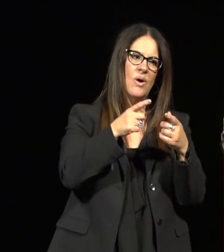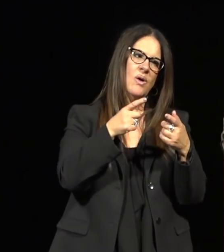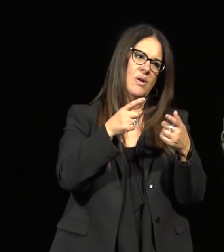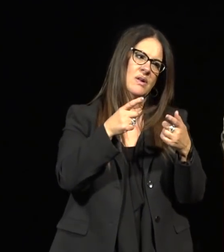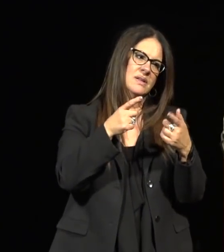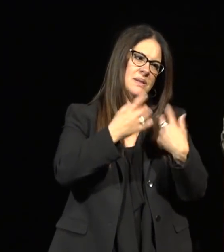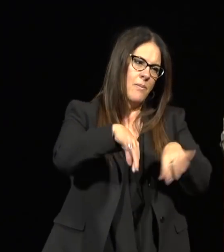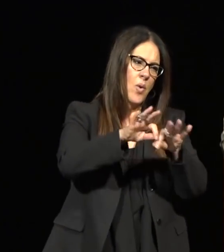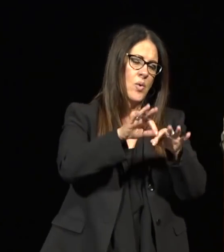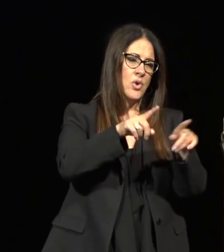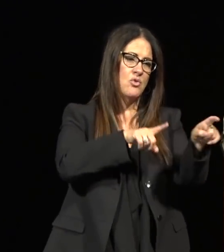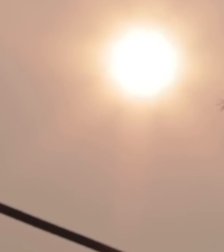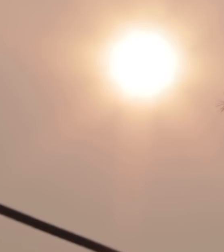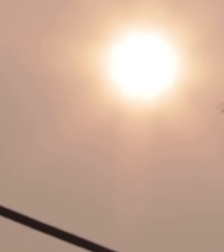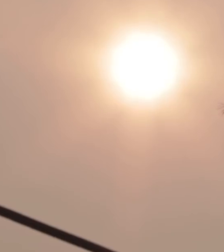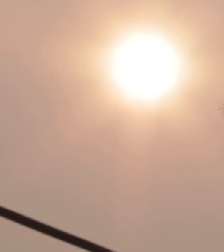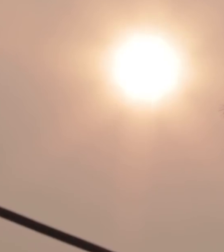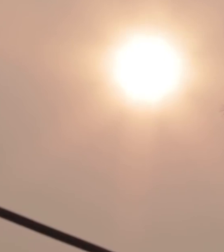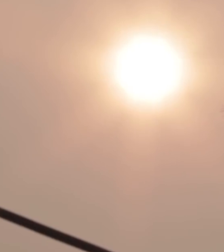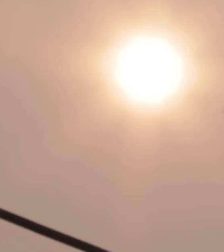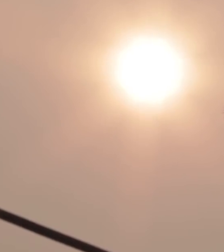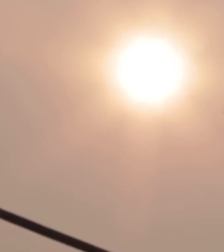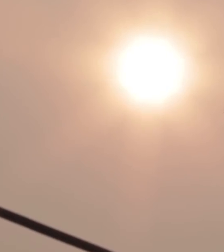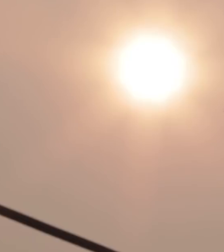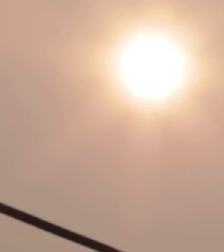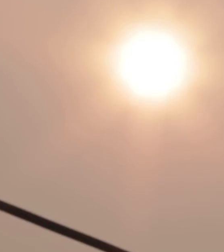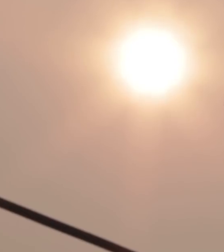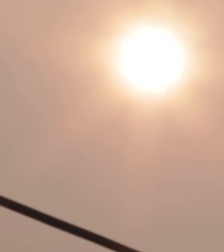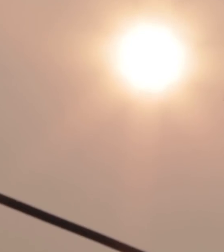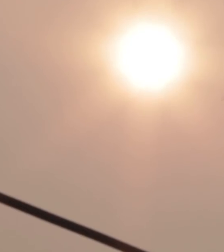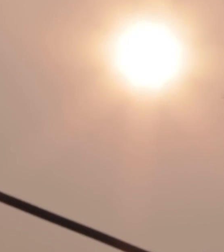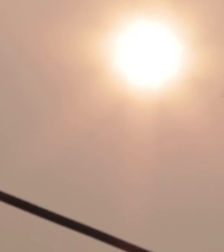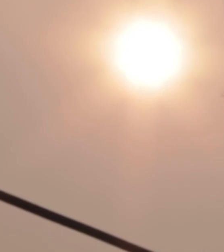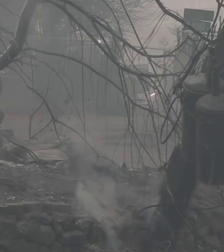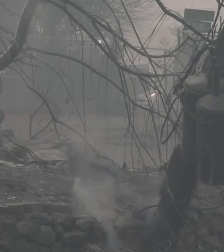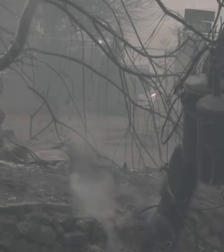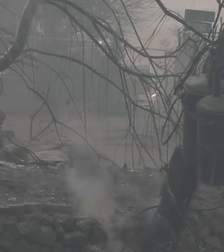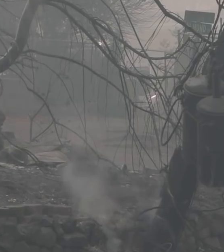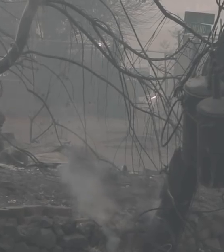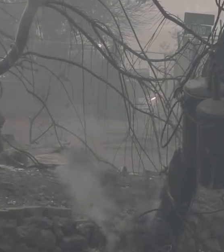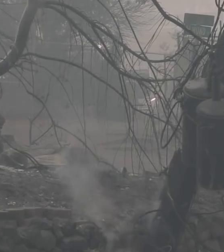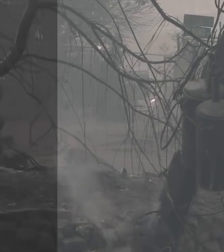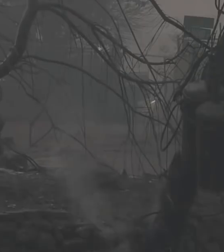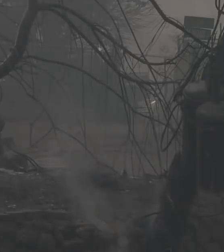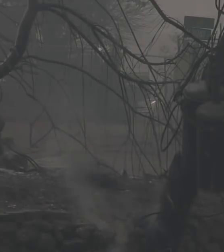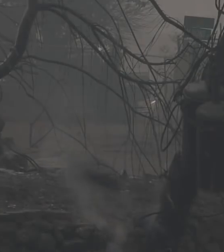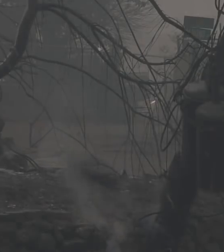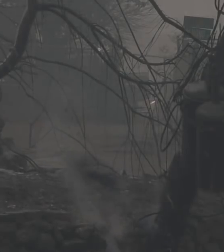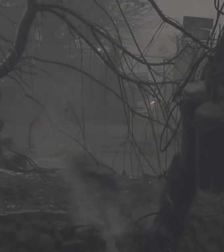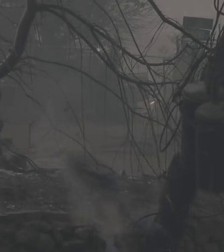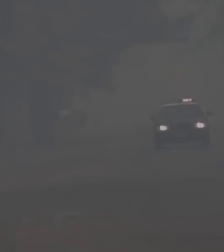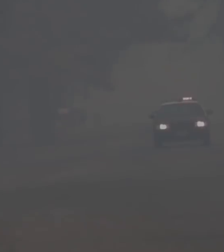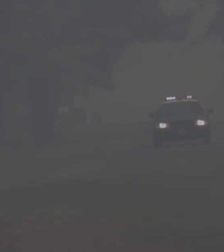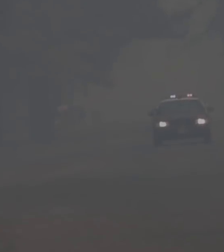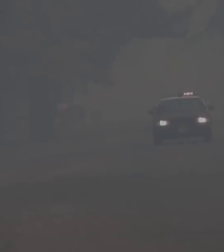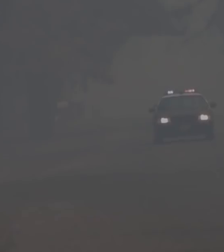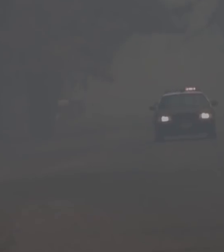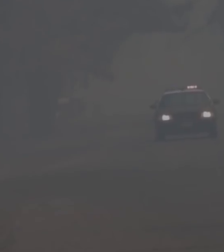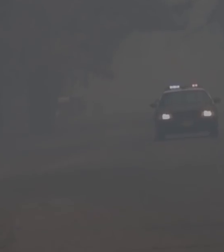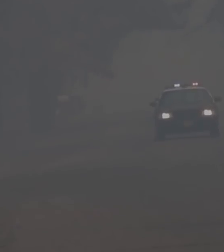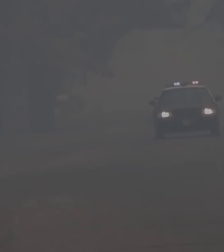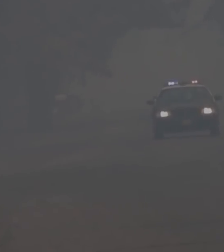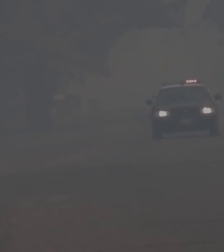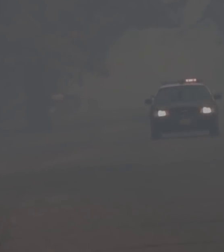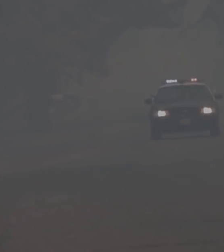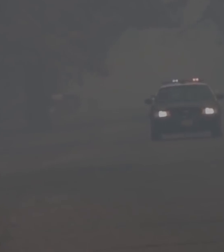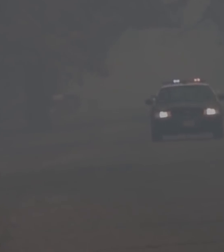locations and do so safely. Many of these areas are still active fire. There are still hazards, and so it